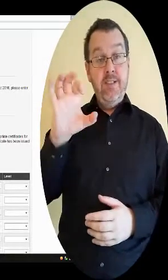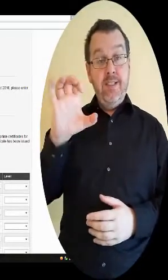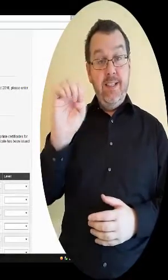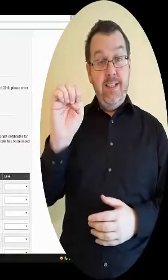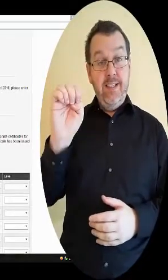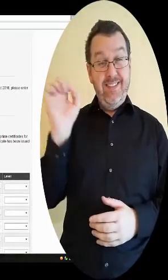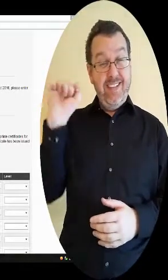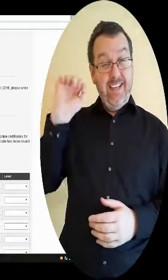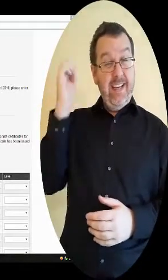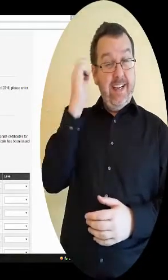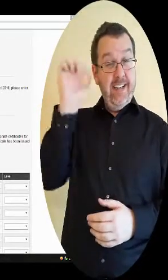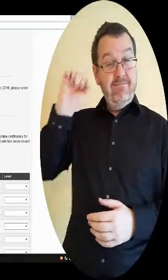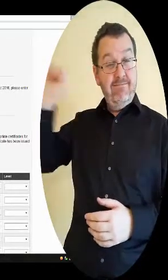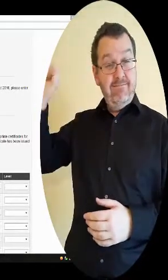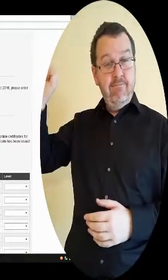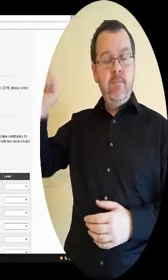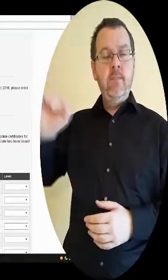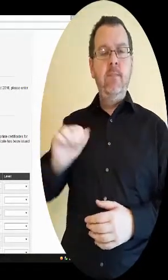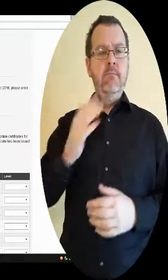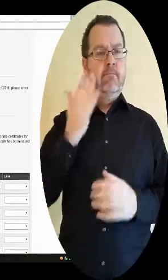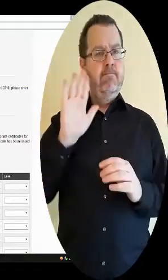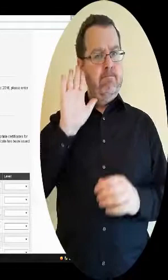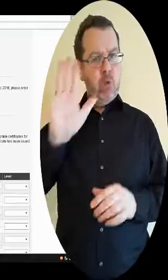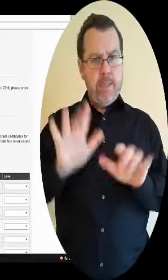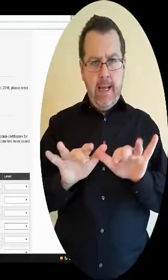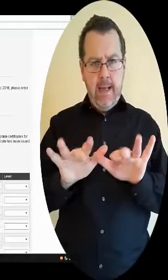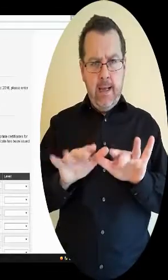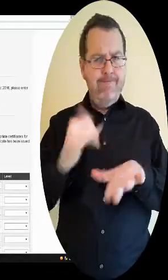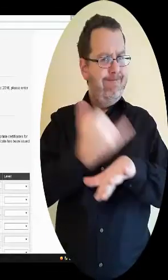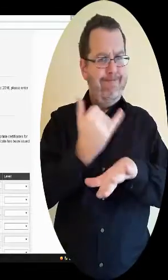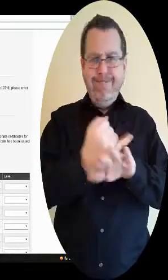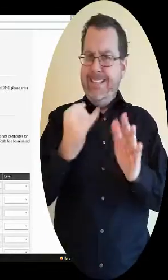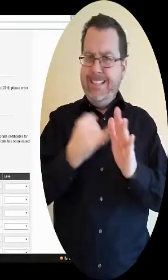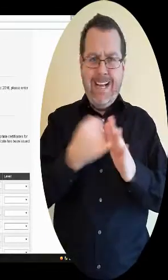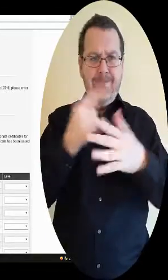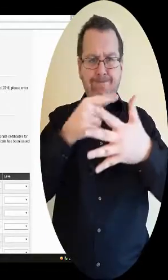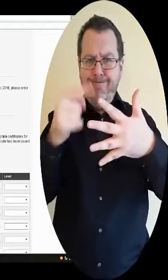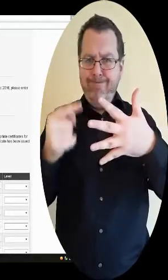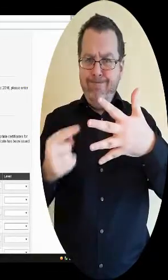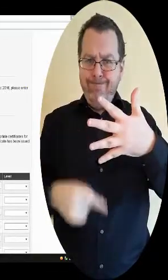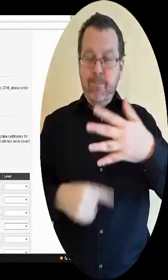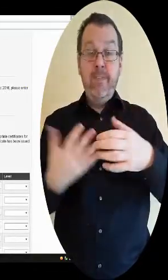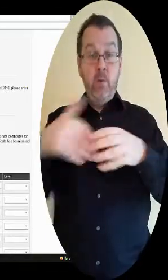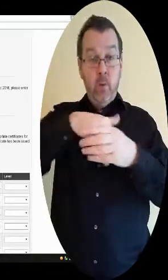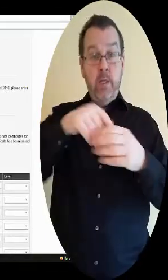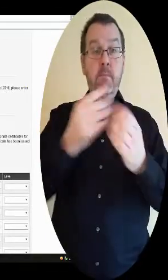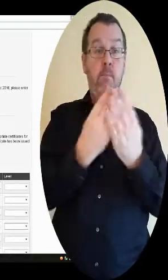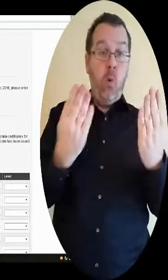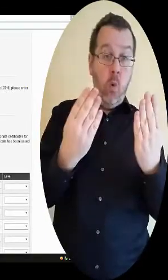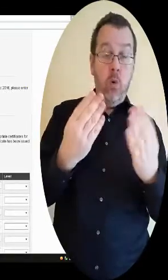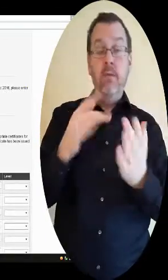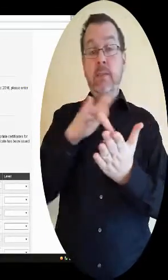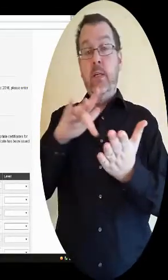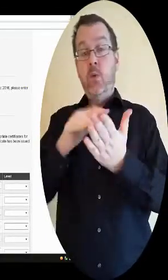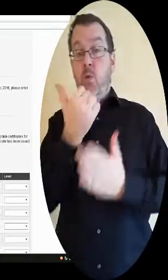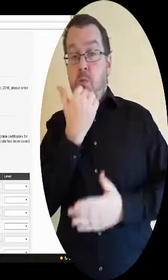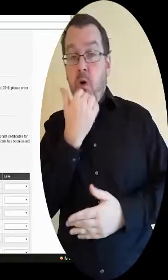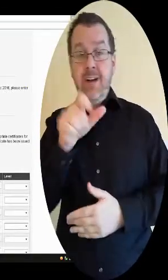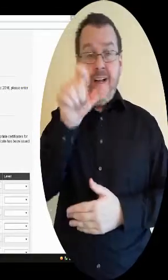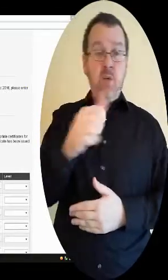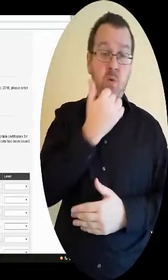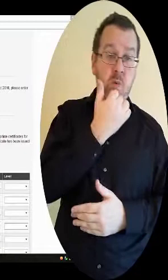GCE applicants must enter details of exams yet to be taken, including Board, Centre Number,